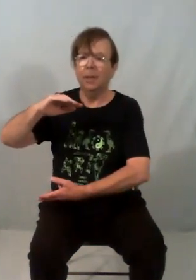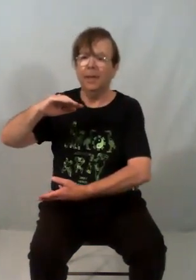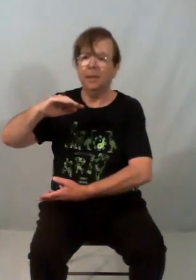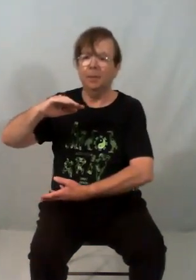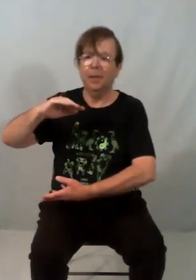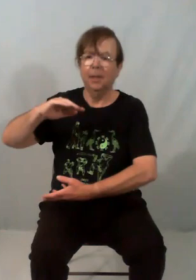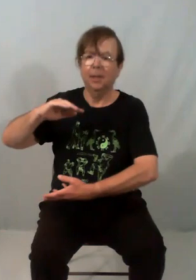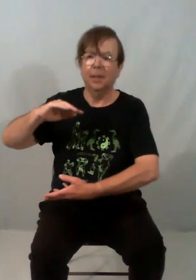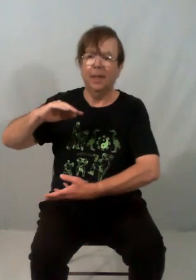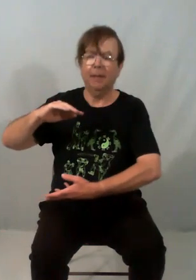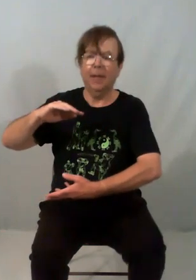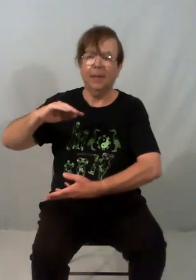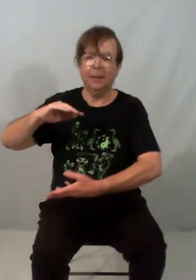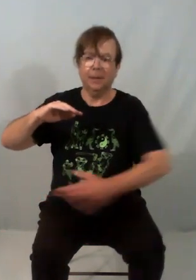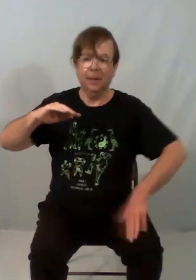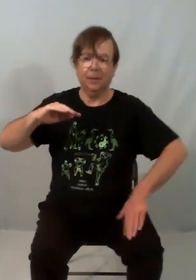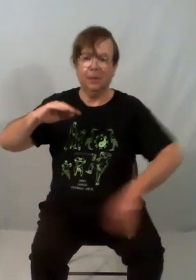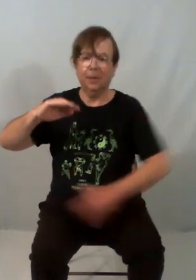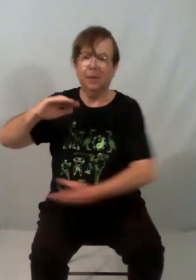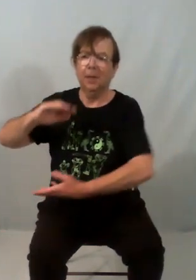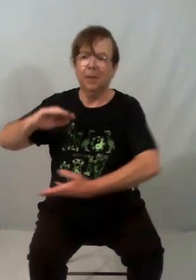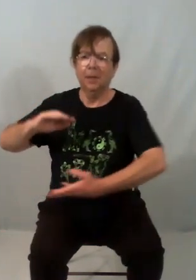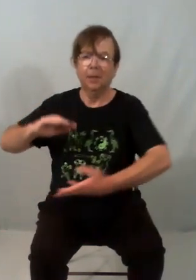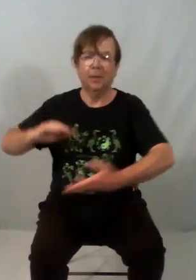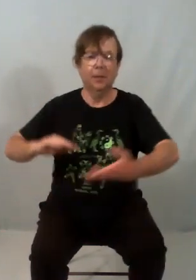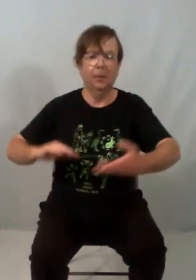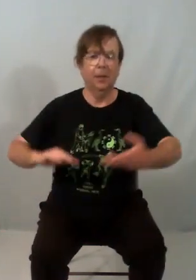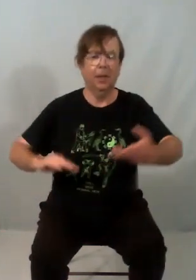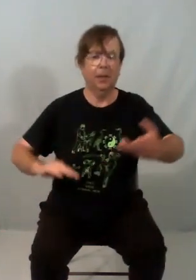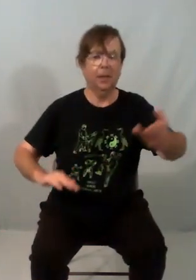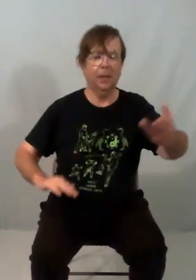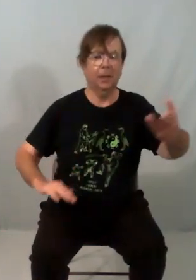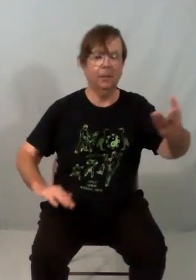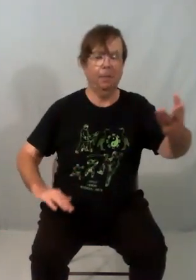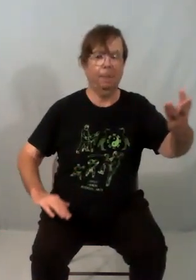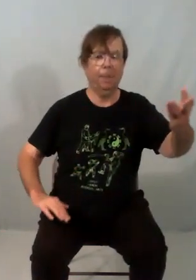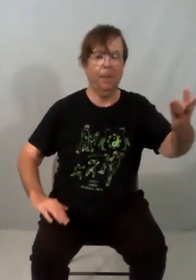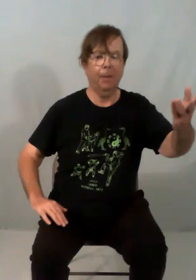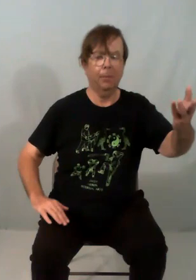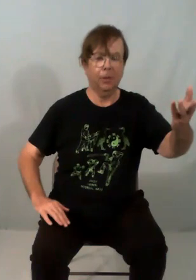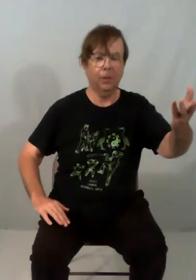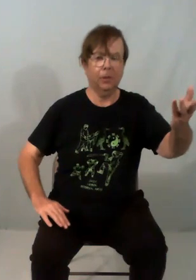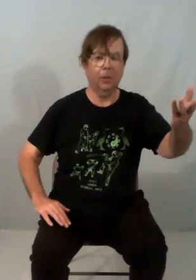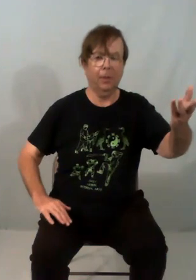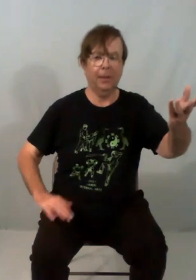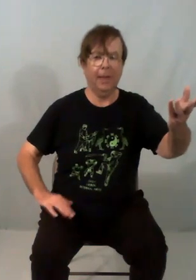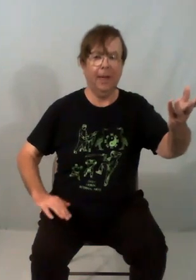into my left leg. That's this one. Two, I turn, pushing the top hand down